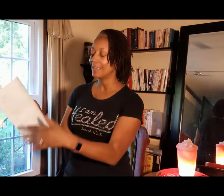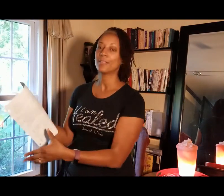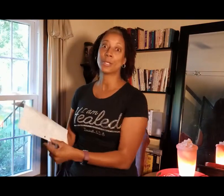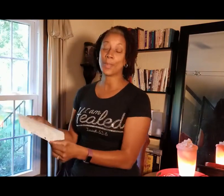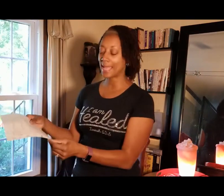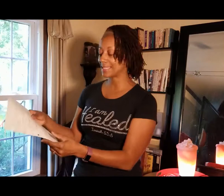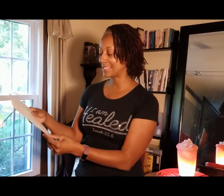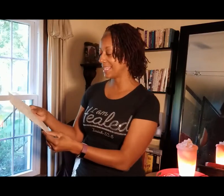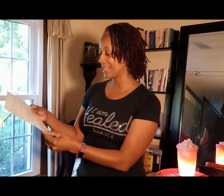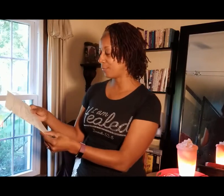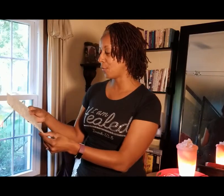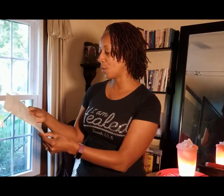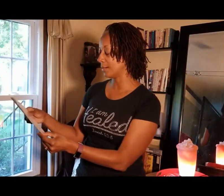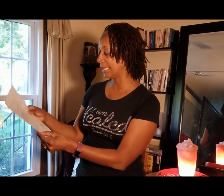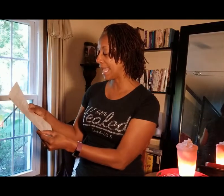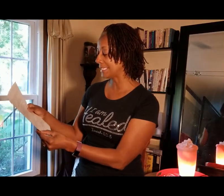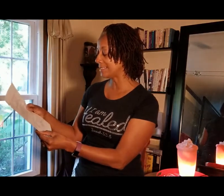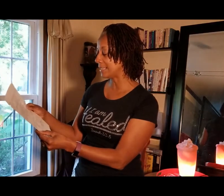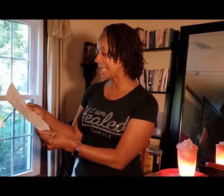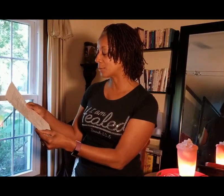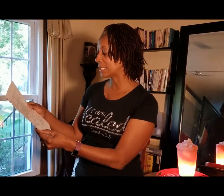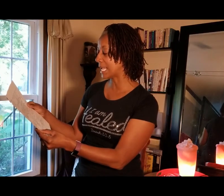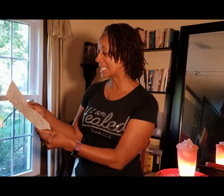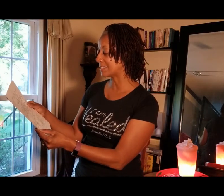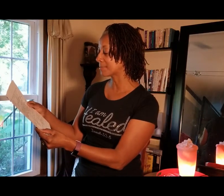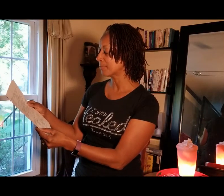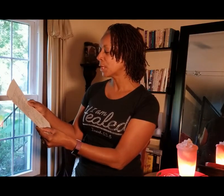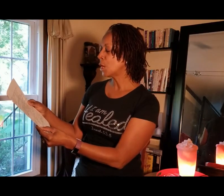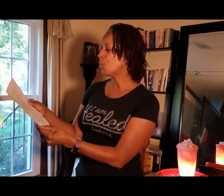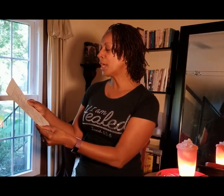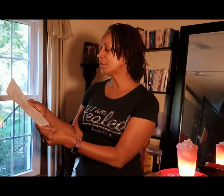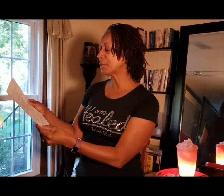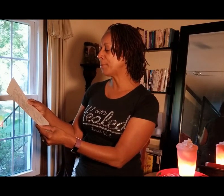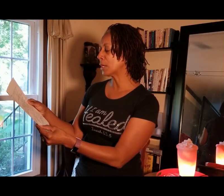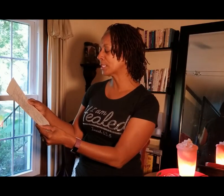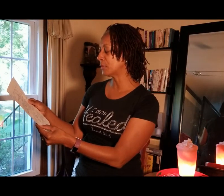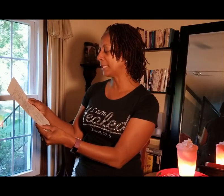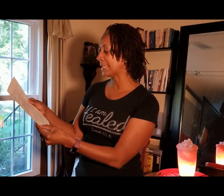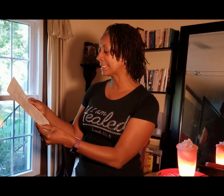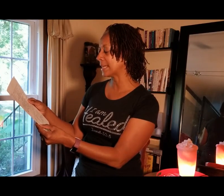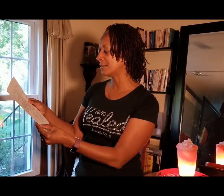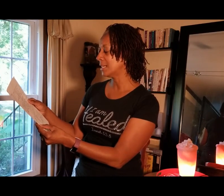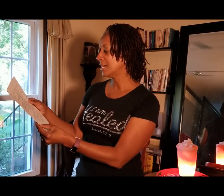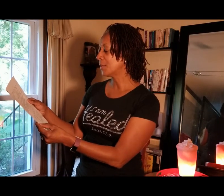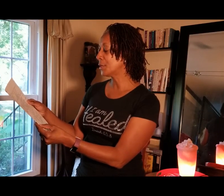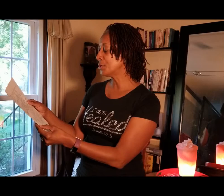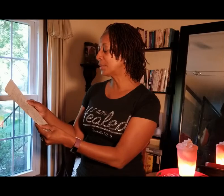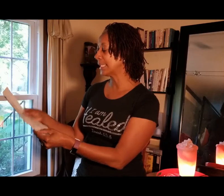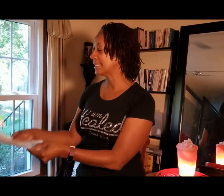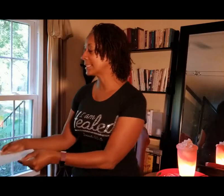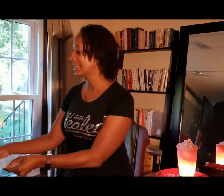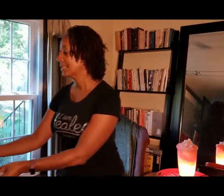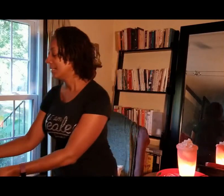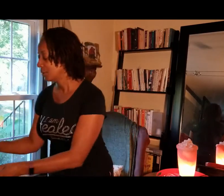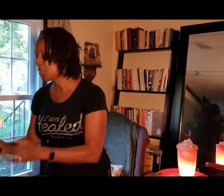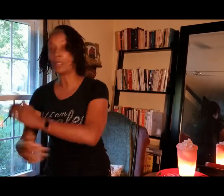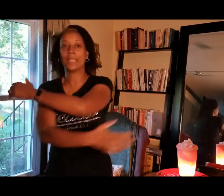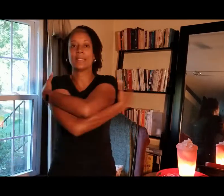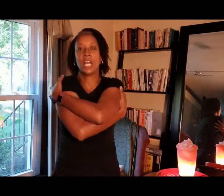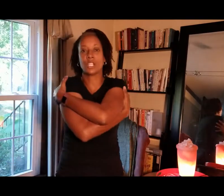So that's it for Latin. Now science. What are some parts of a plant cell? The nucleus. Nucleus. Hug